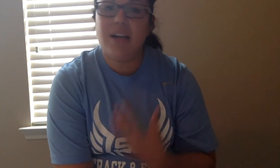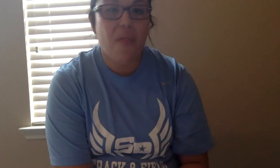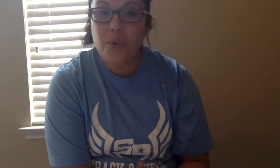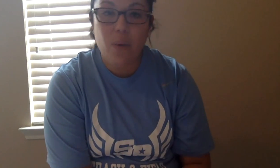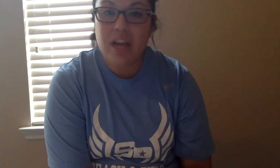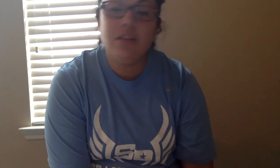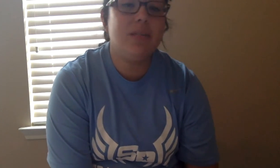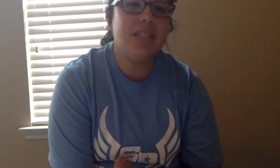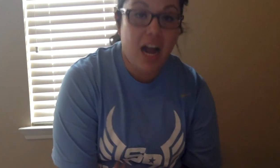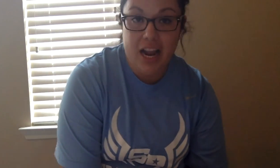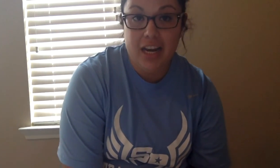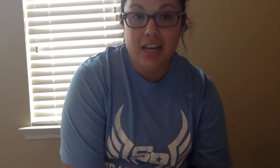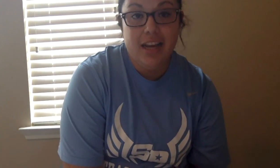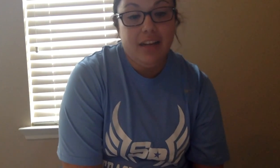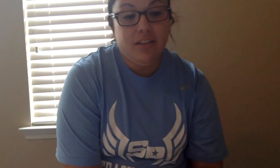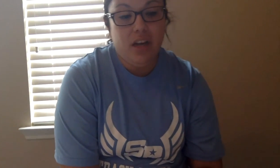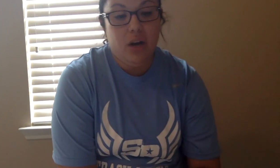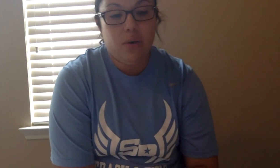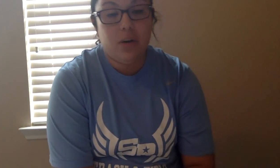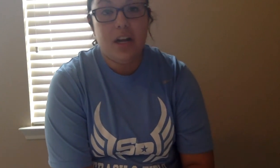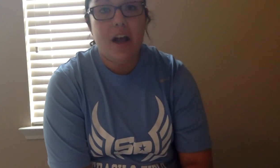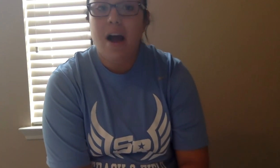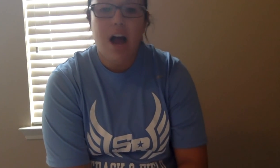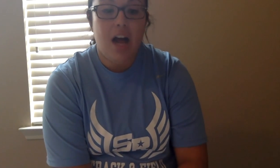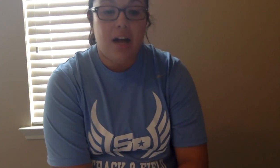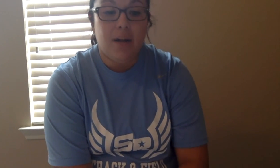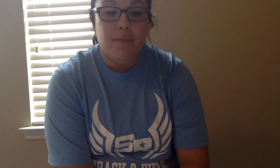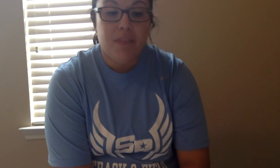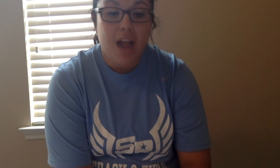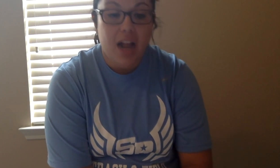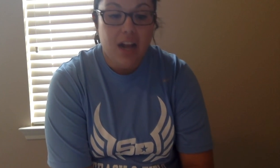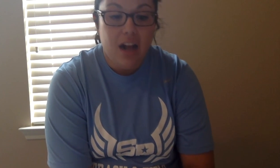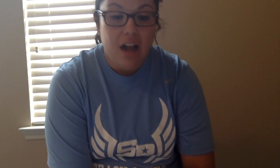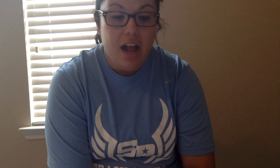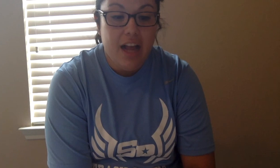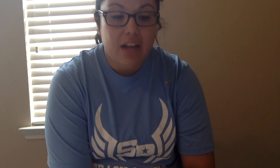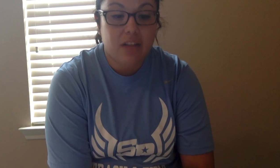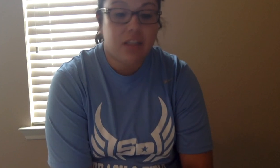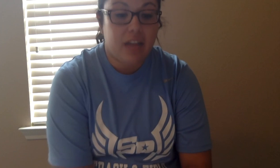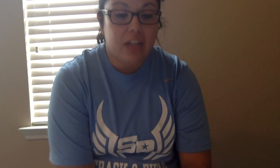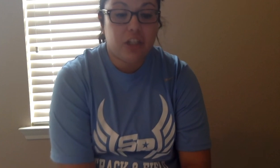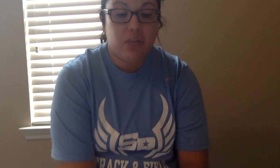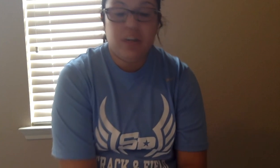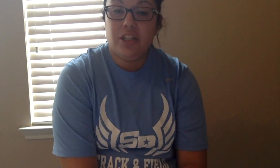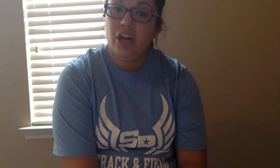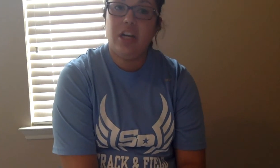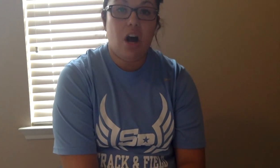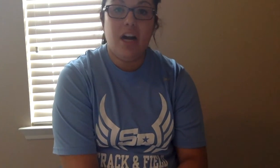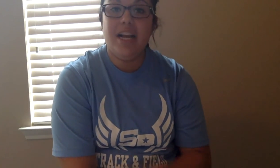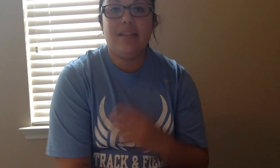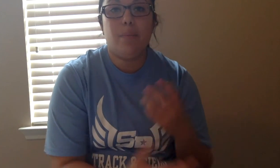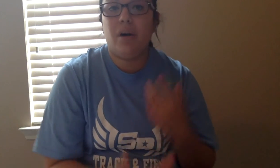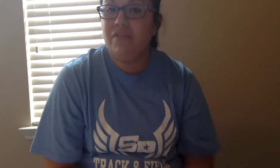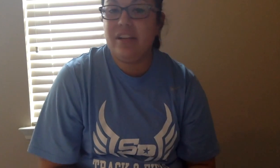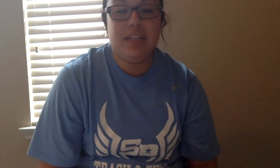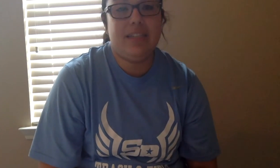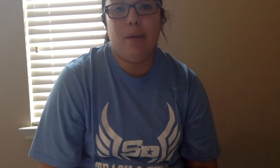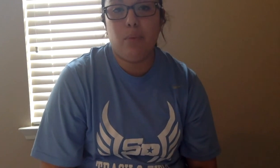not the way you sign so um I got it goes electric when I turn it on is a perfect example